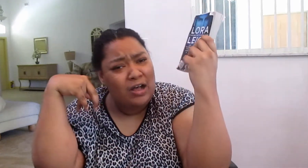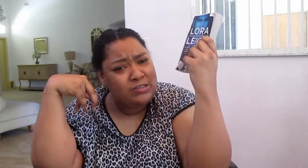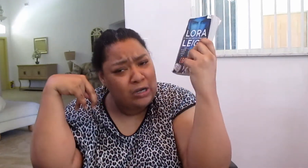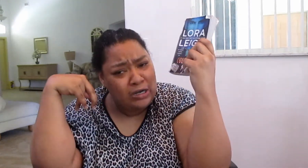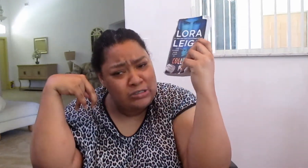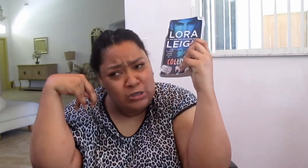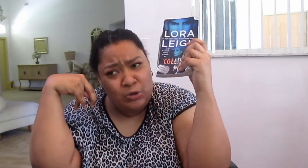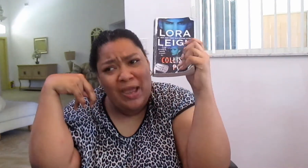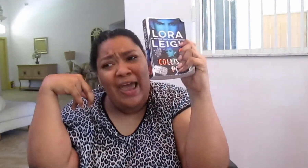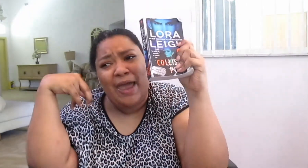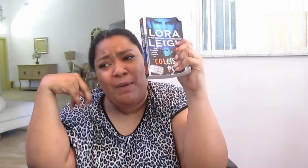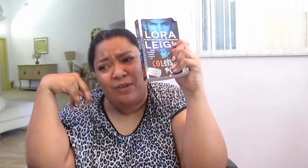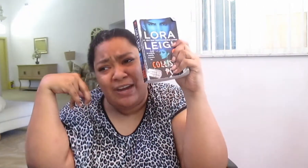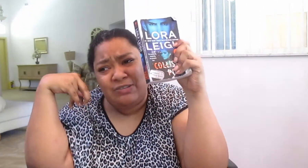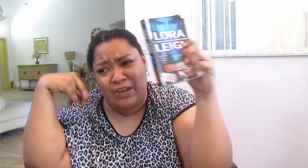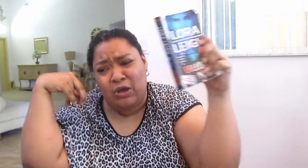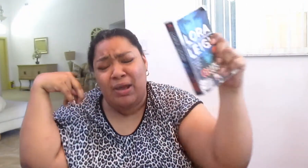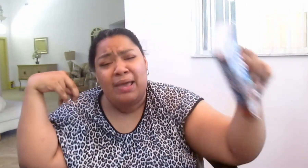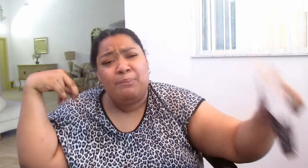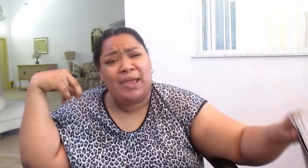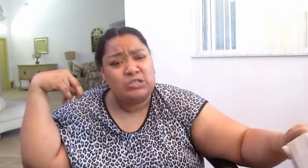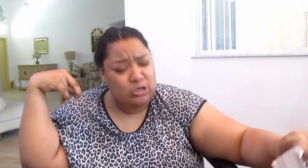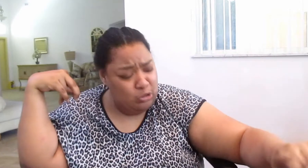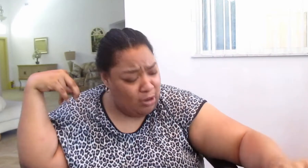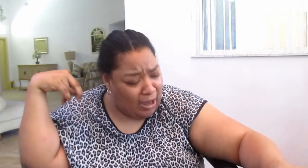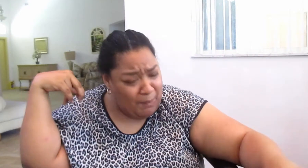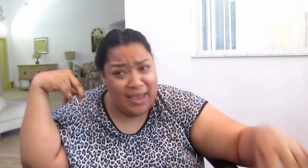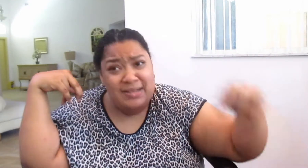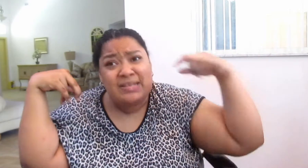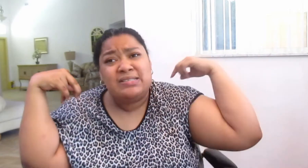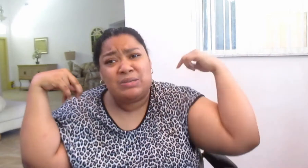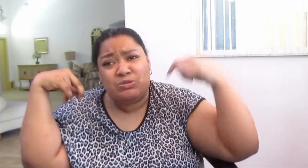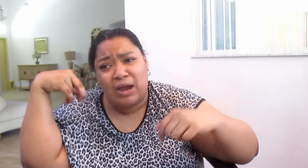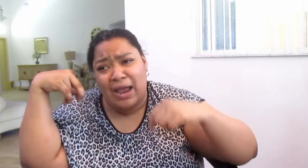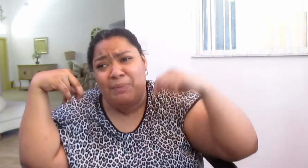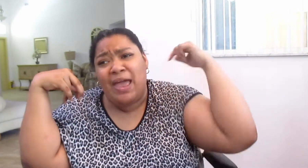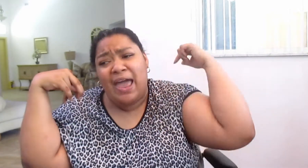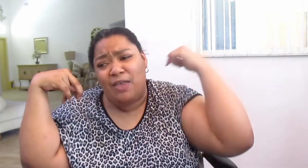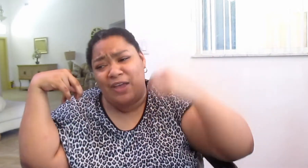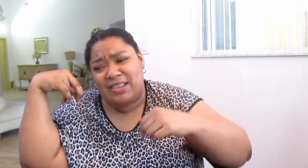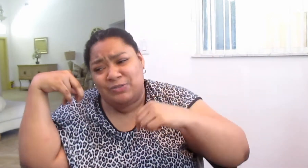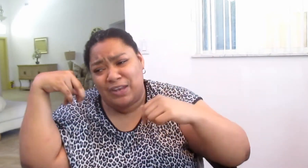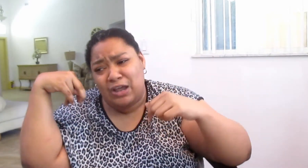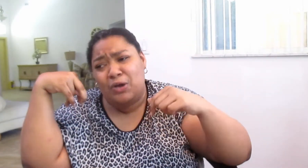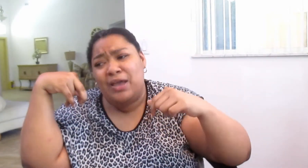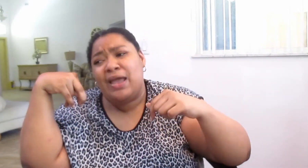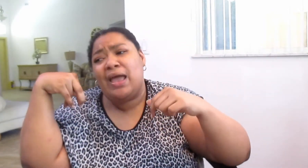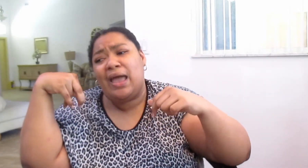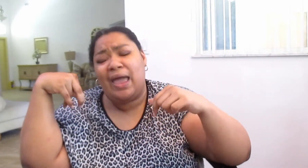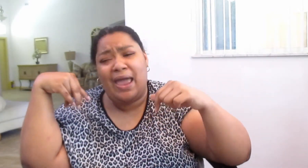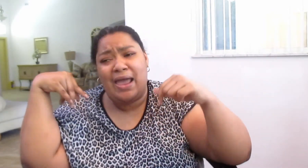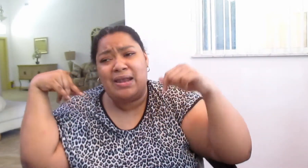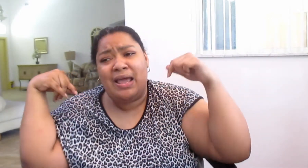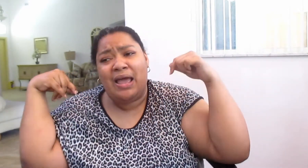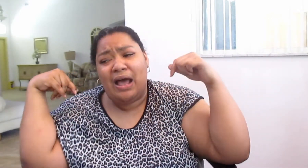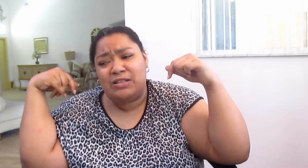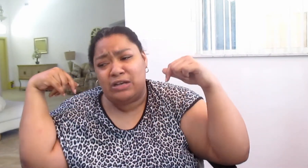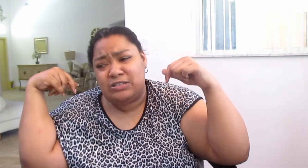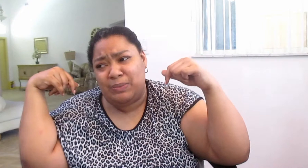I'll talk to you in my very next video. Make sure you comment, subscribe, and like this video. And I'll talk to you in